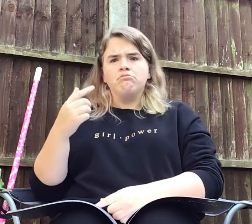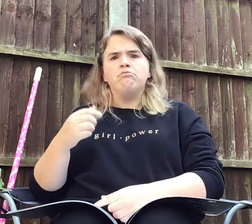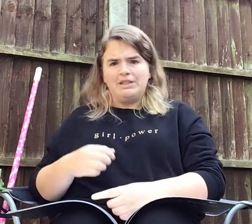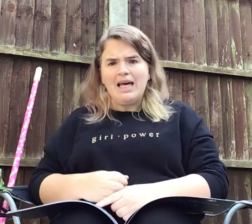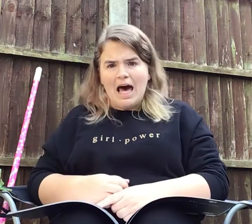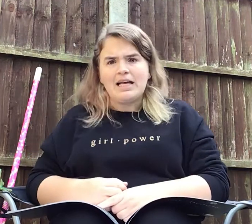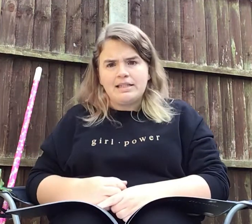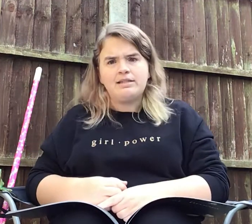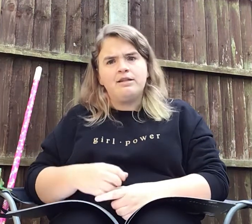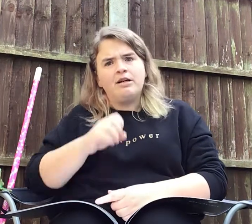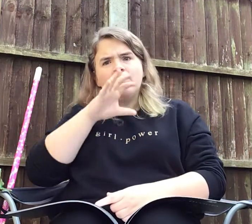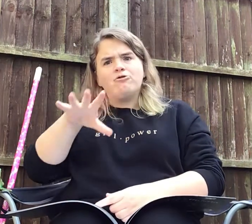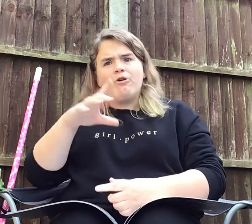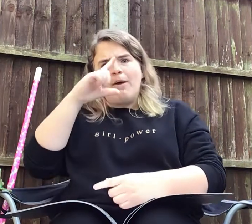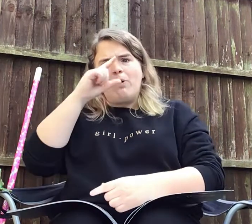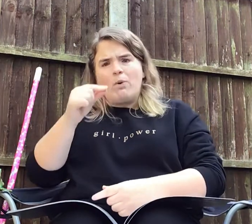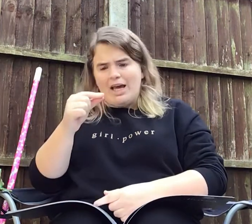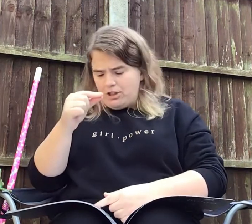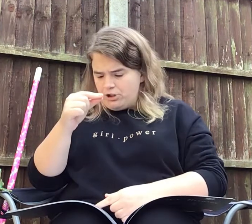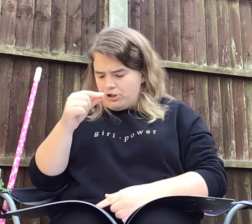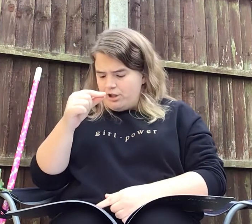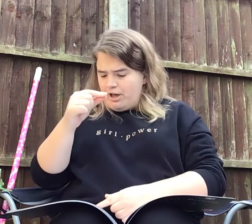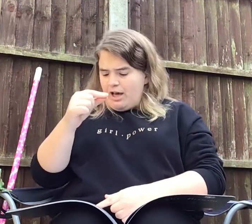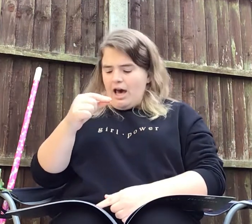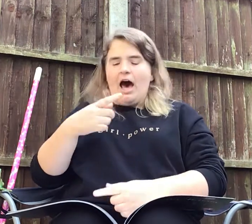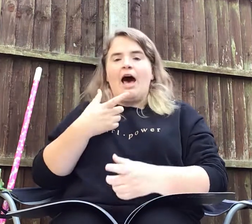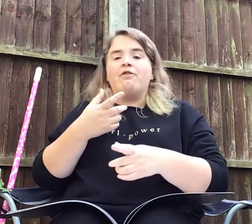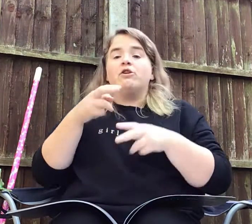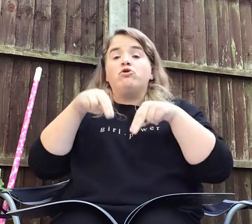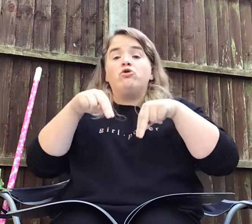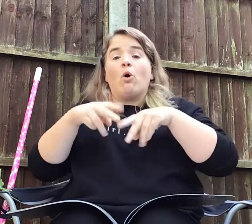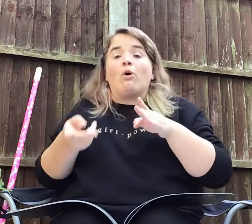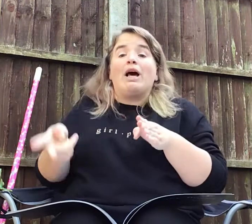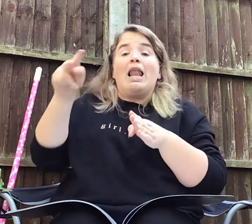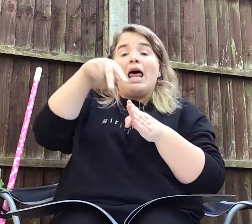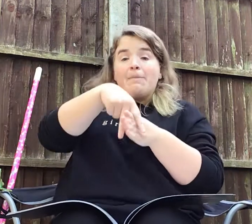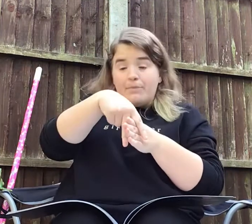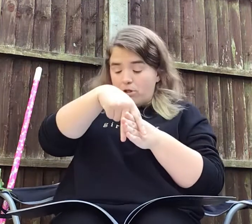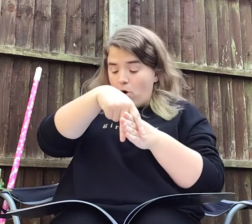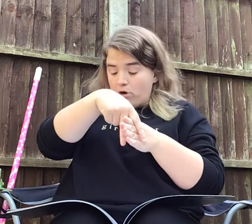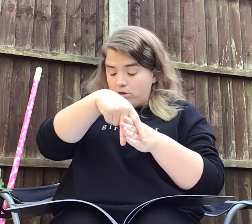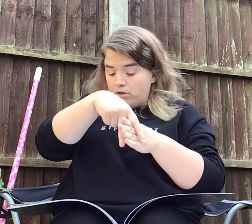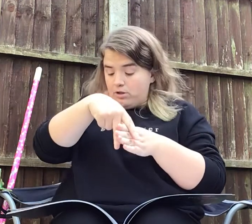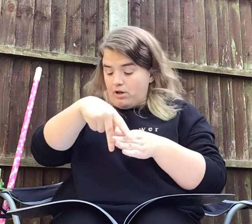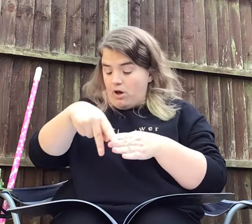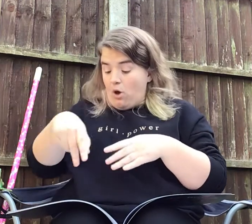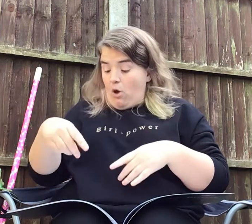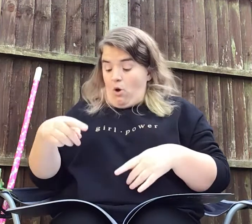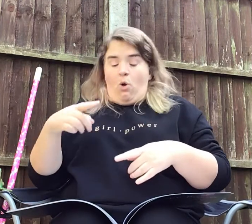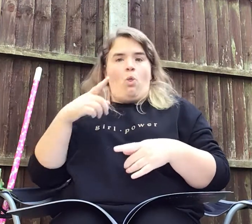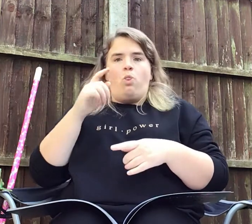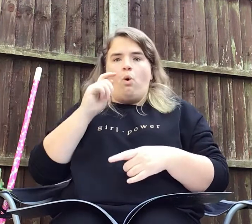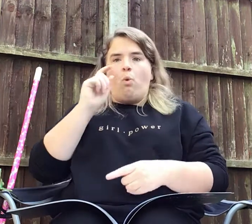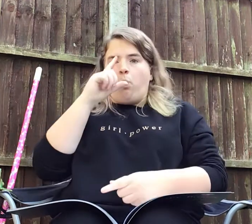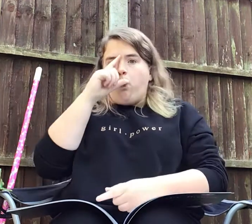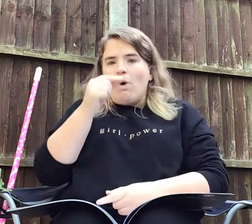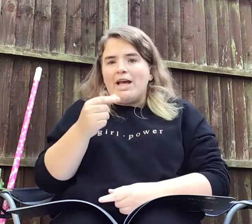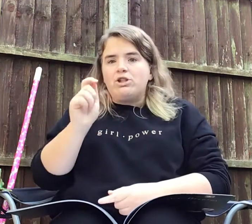Yes! cried the witch. And the dog clambered on. The witch